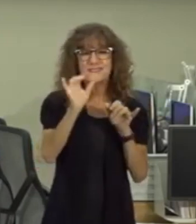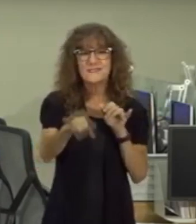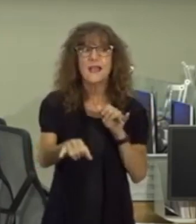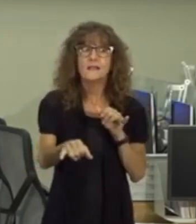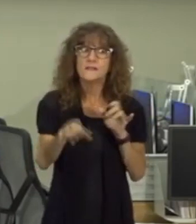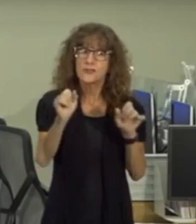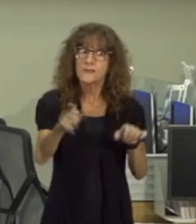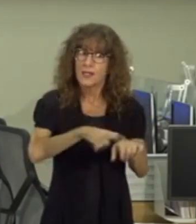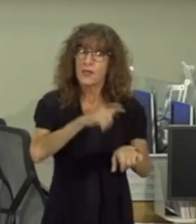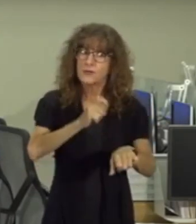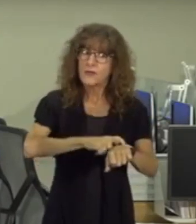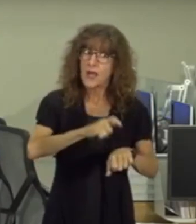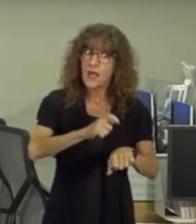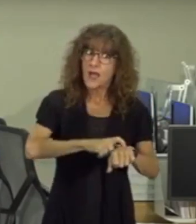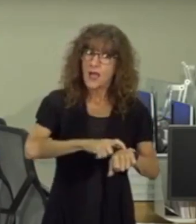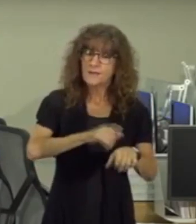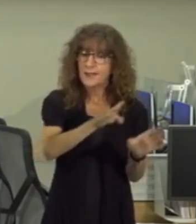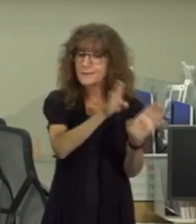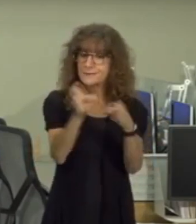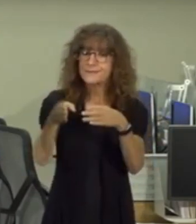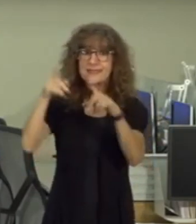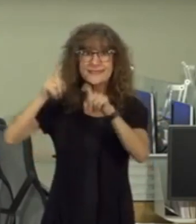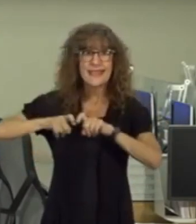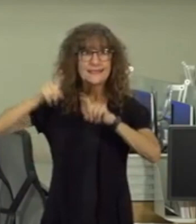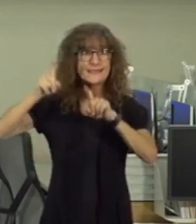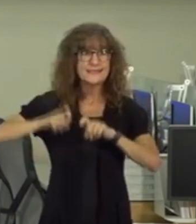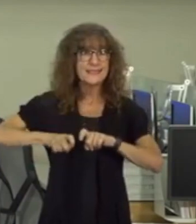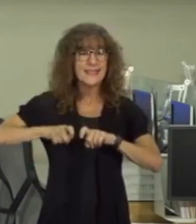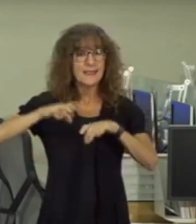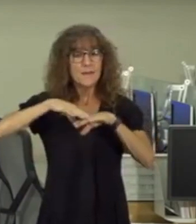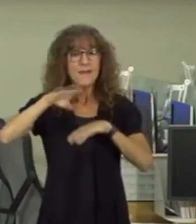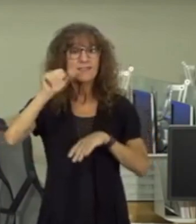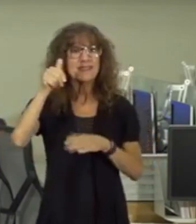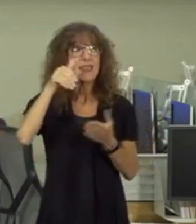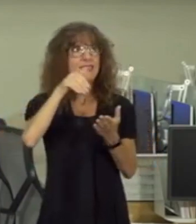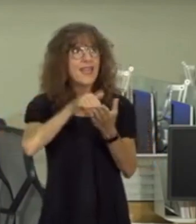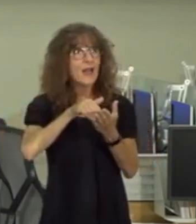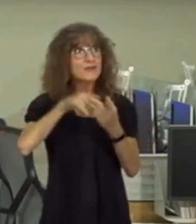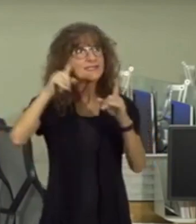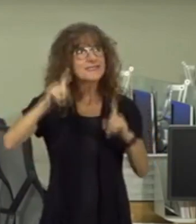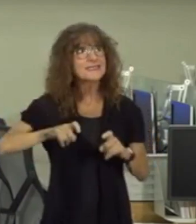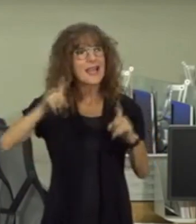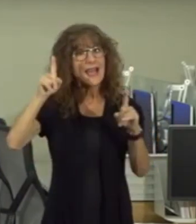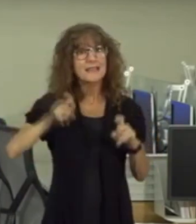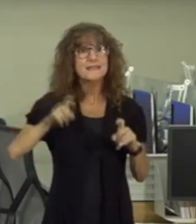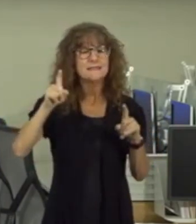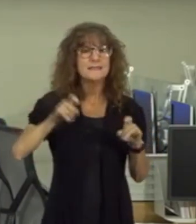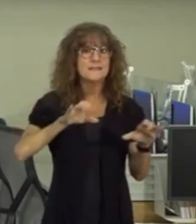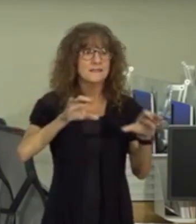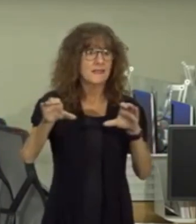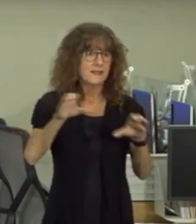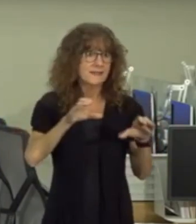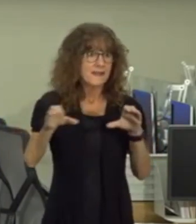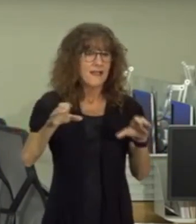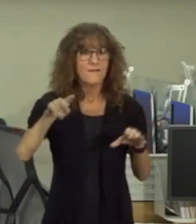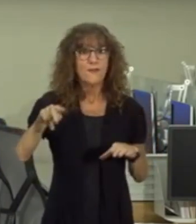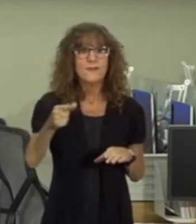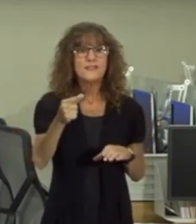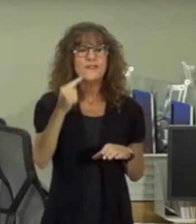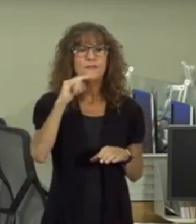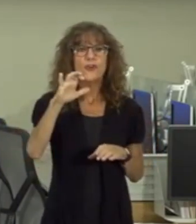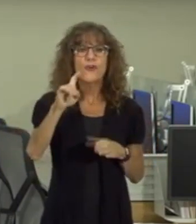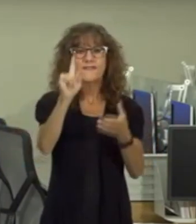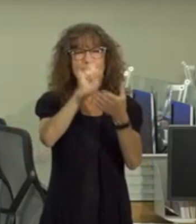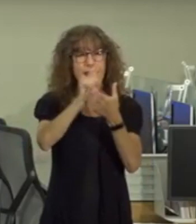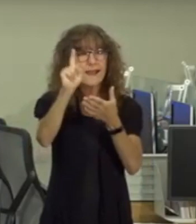as for testing more than 10 000 tests are done for prince georgia's county residents for covet